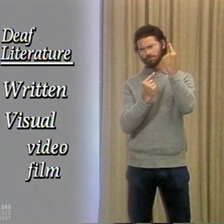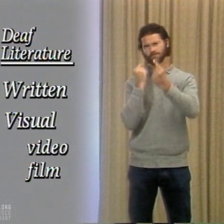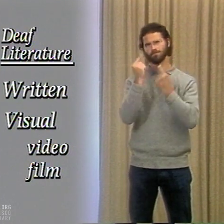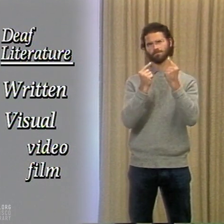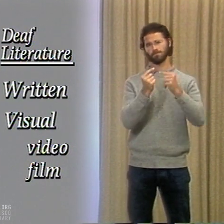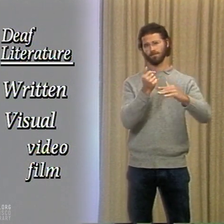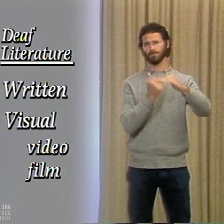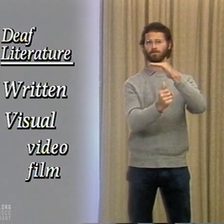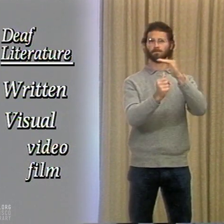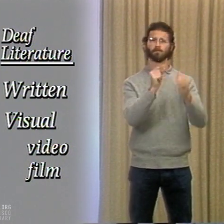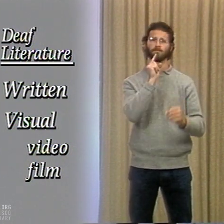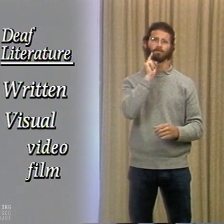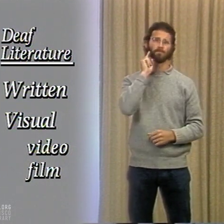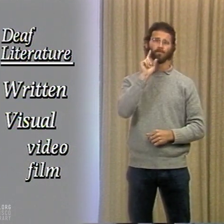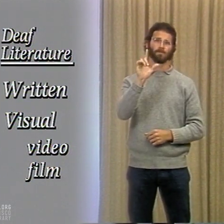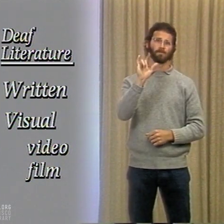further discussions of deaf literature.